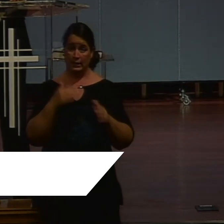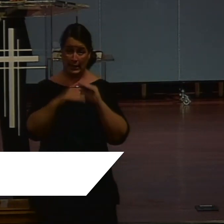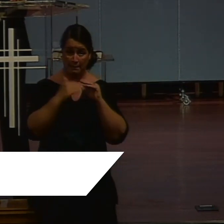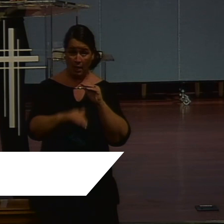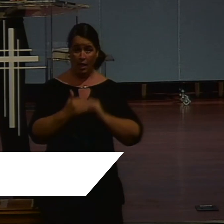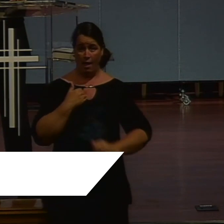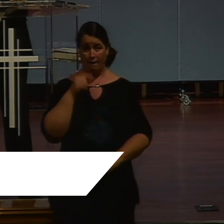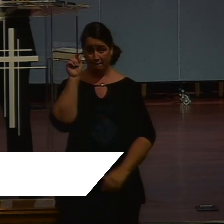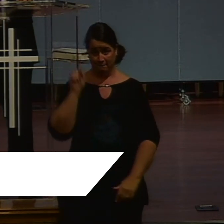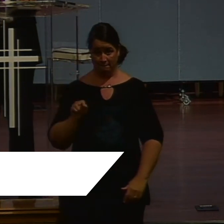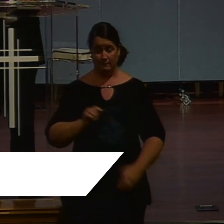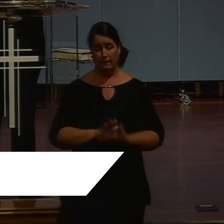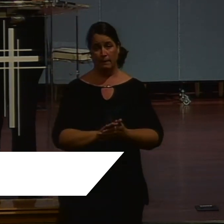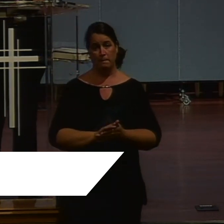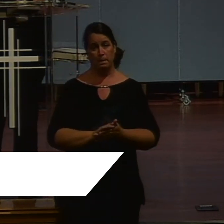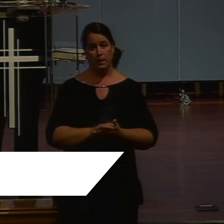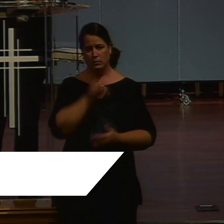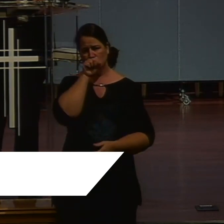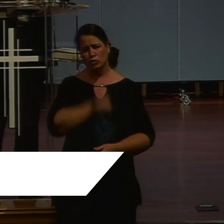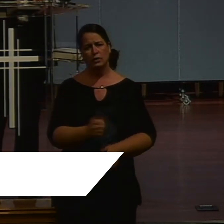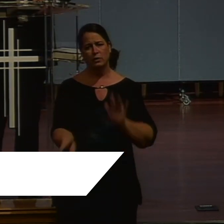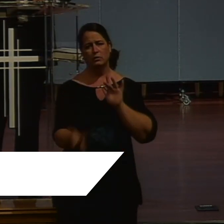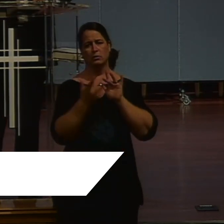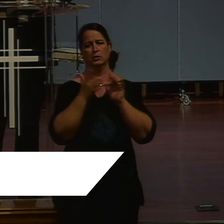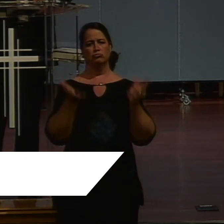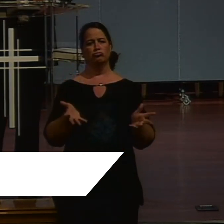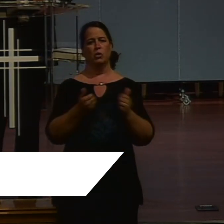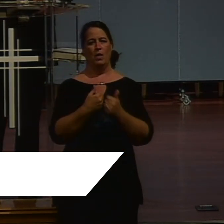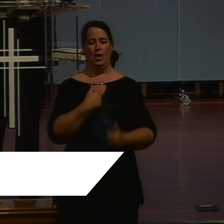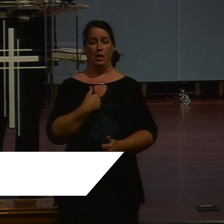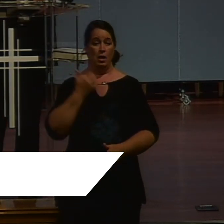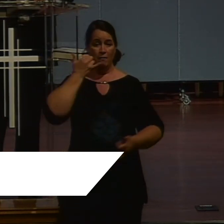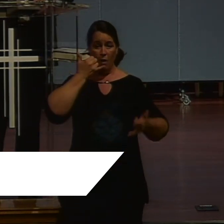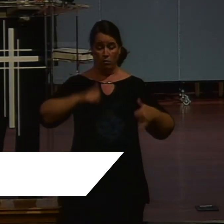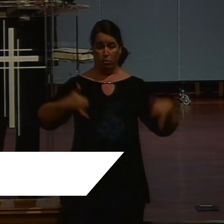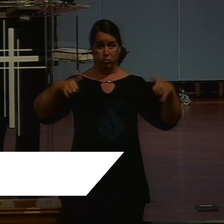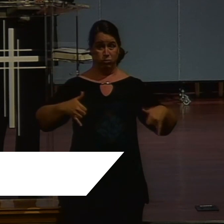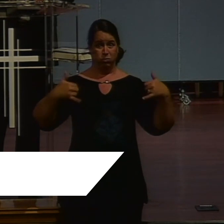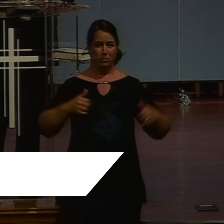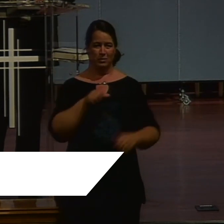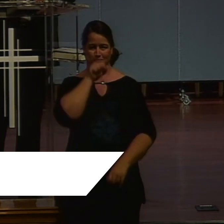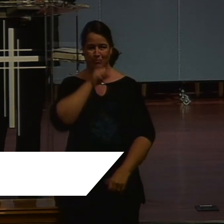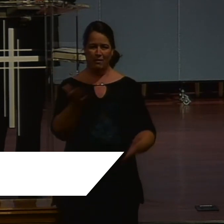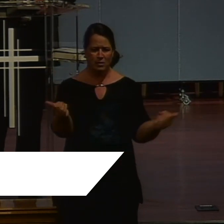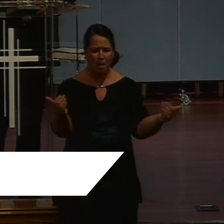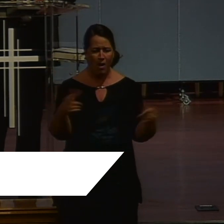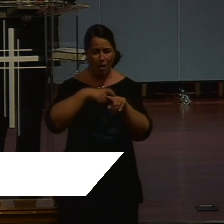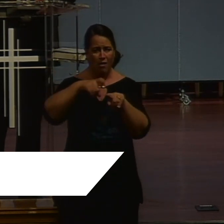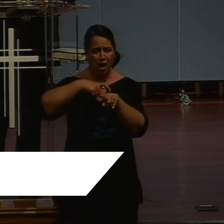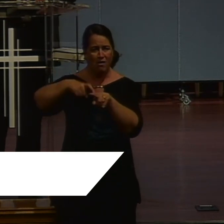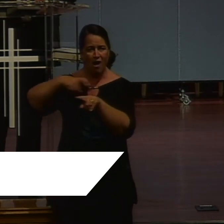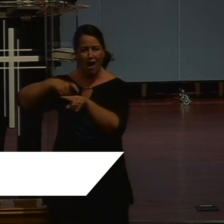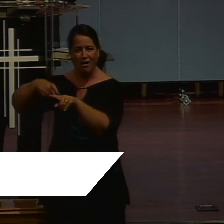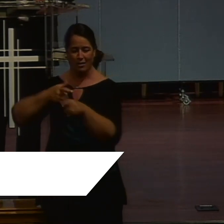email lines. And we would love for you to reach out. And talk to us. Our phones have been burning up. And we are loving it. We are loving it. Keep those phone calls.